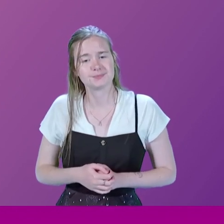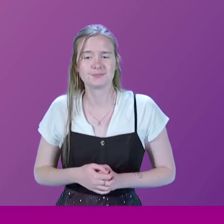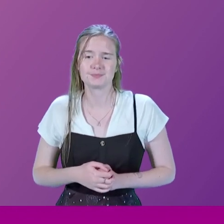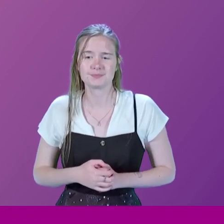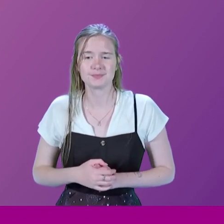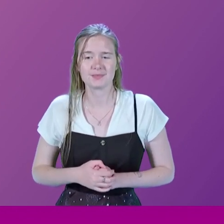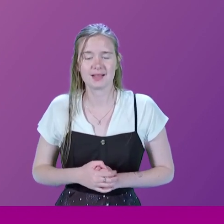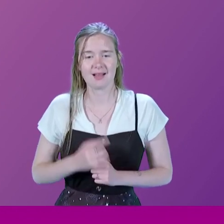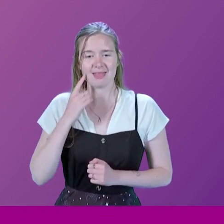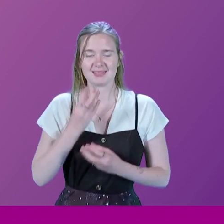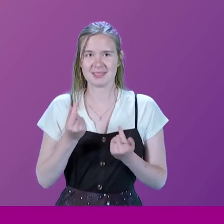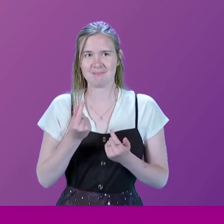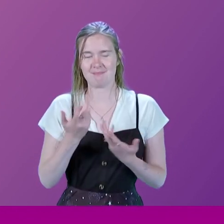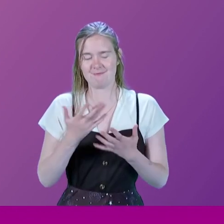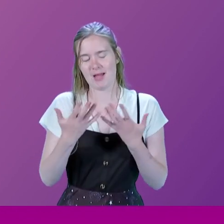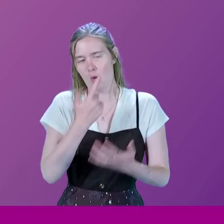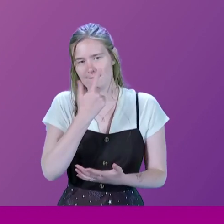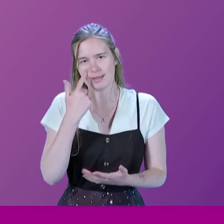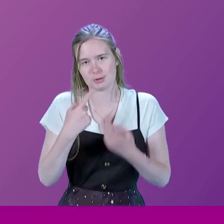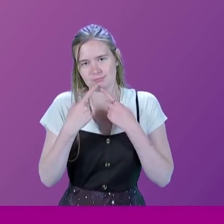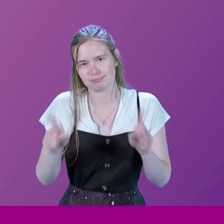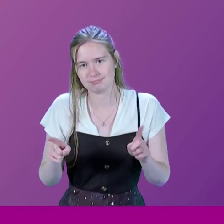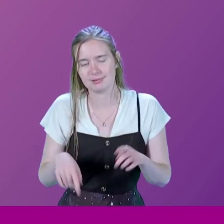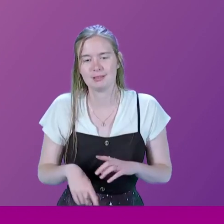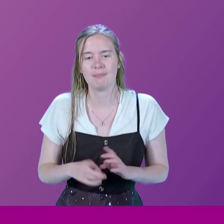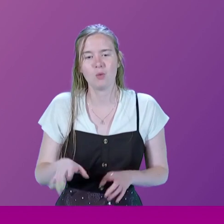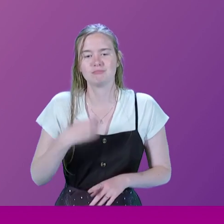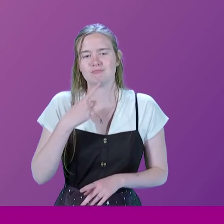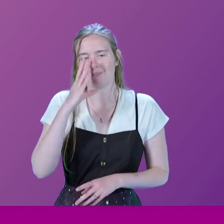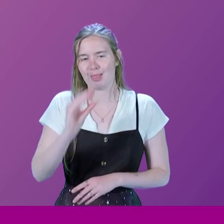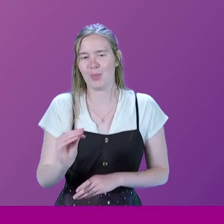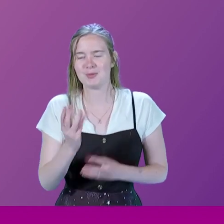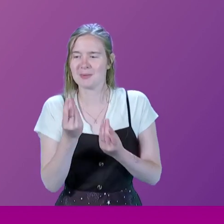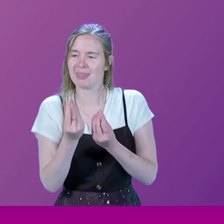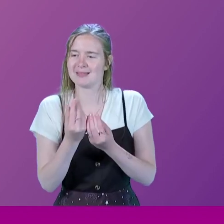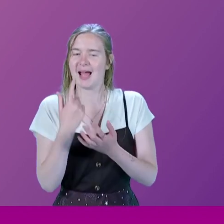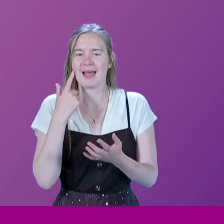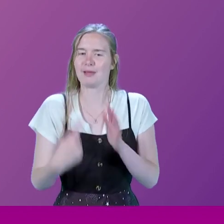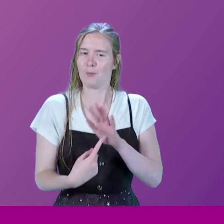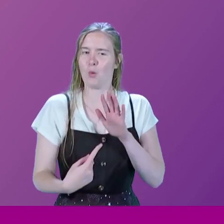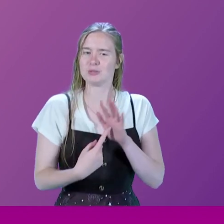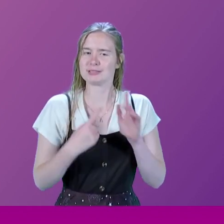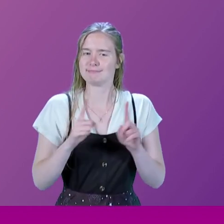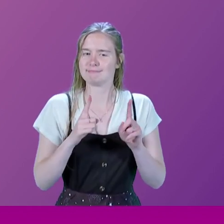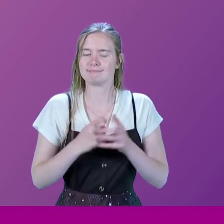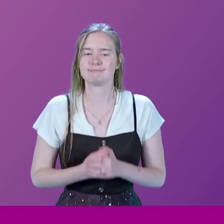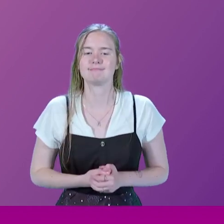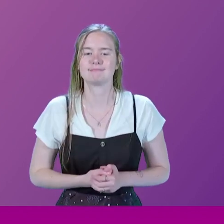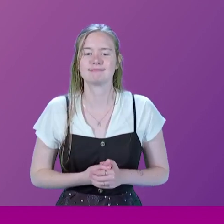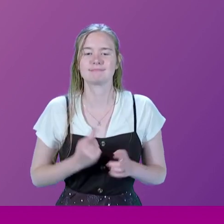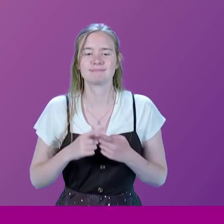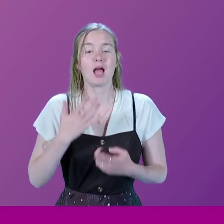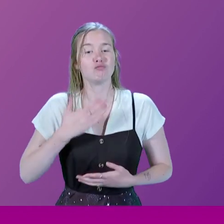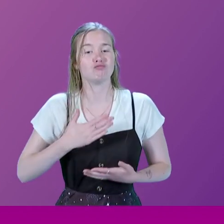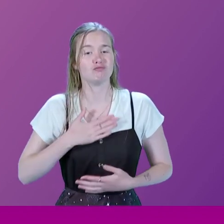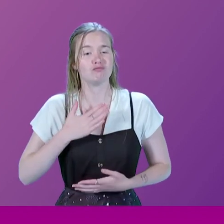mean, some of them are too obvious to state. But let me tell you some of things that I think really matter. I am really